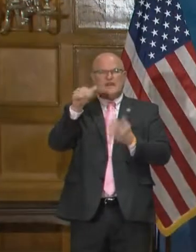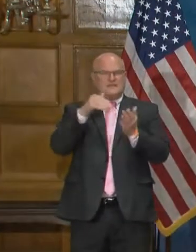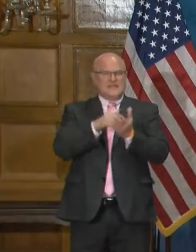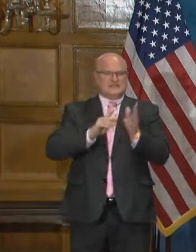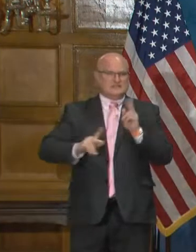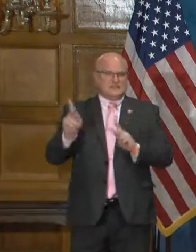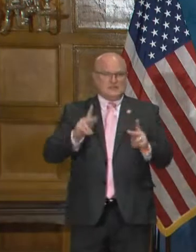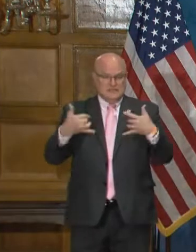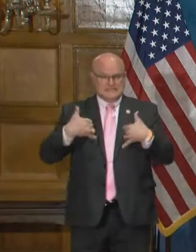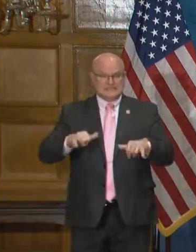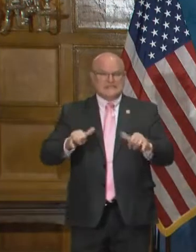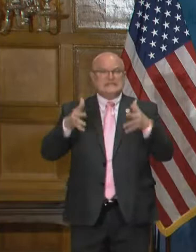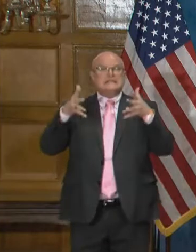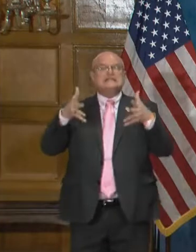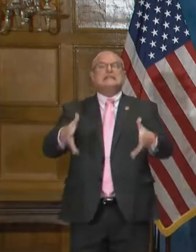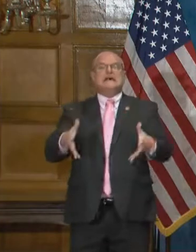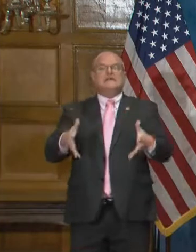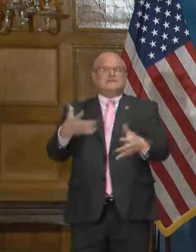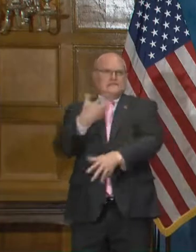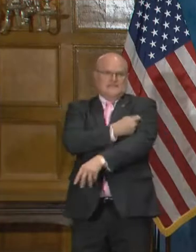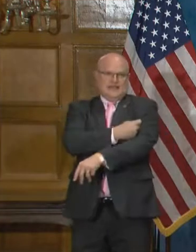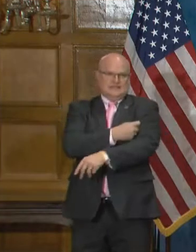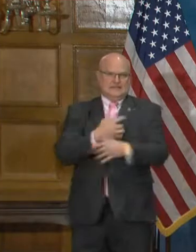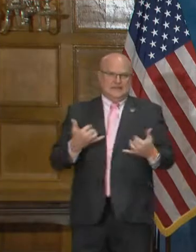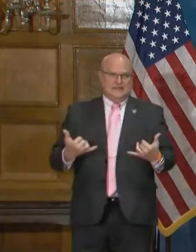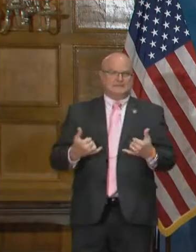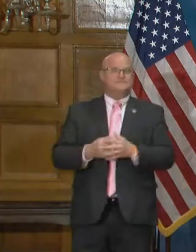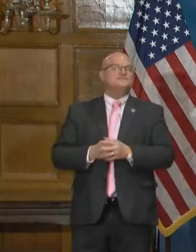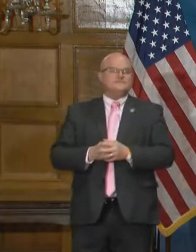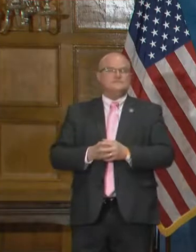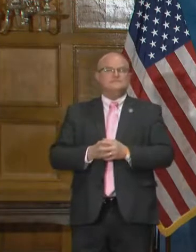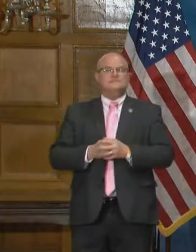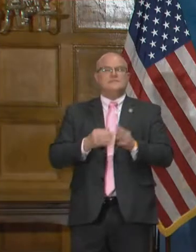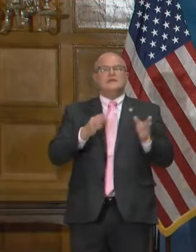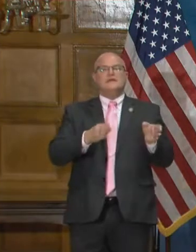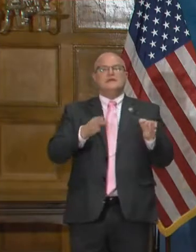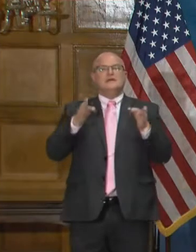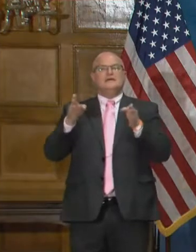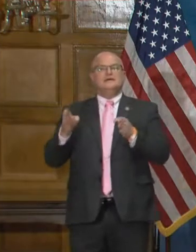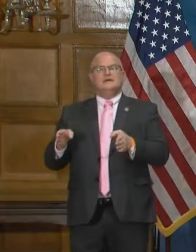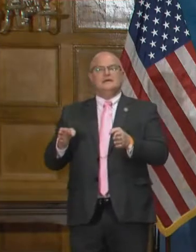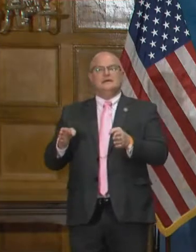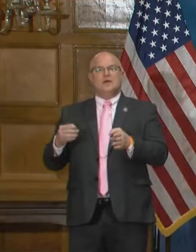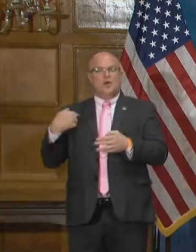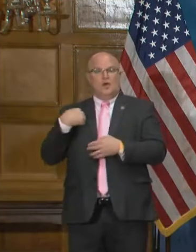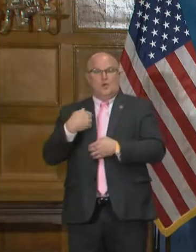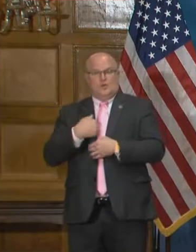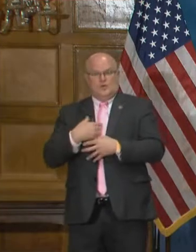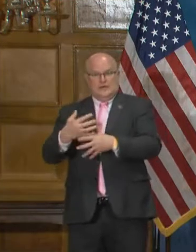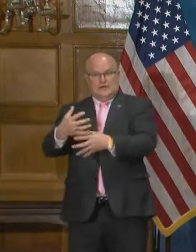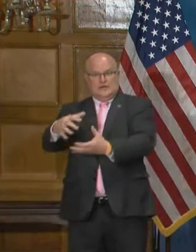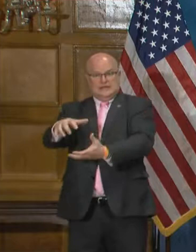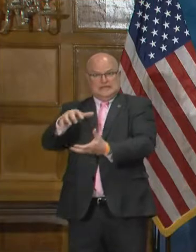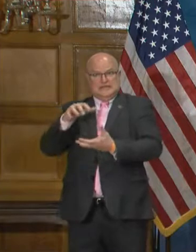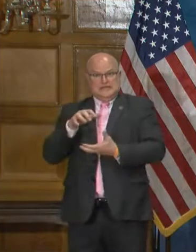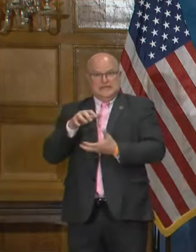still remaining to be vaccinated. If you look at the fact that we are getting